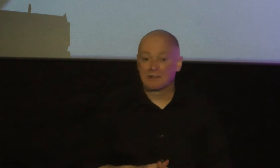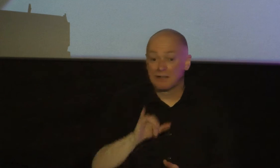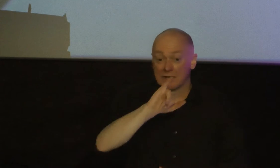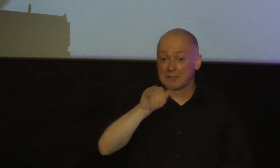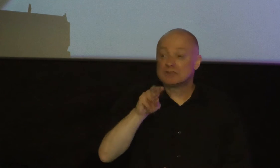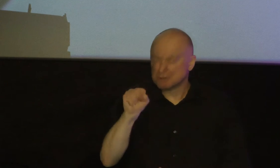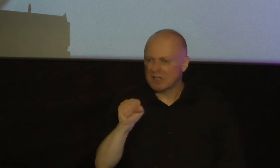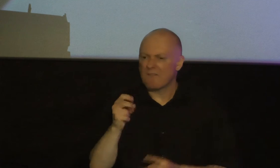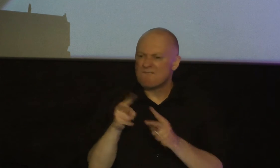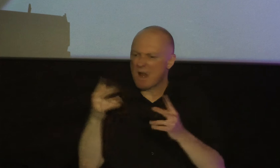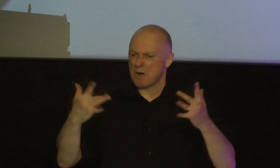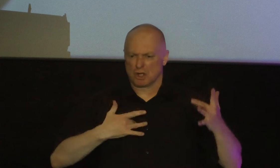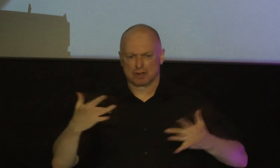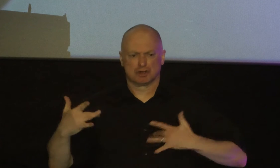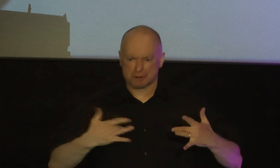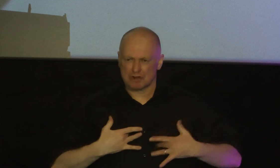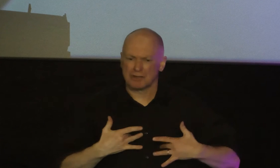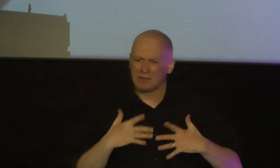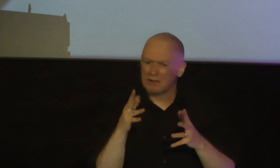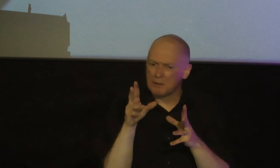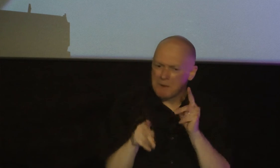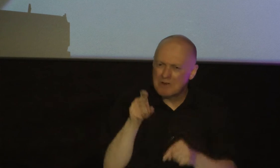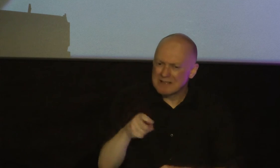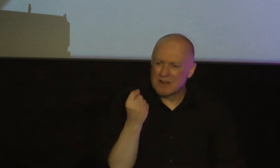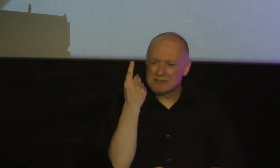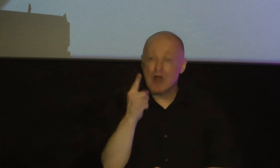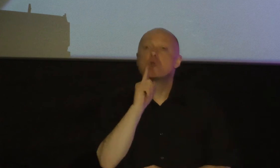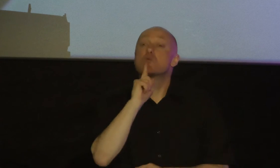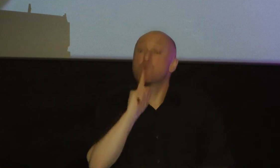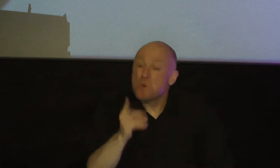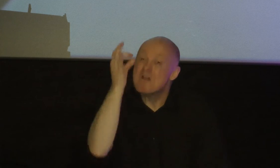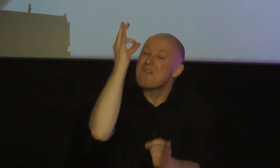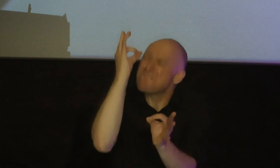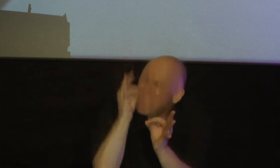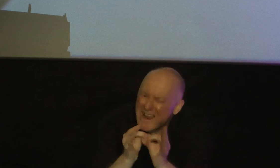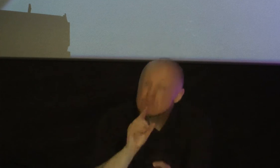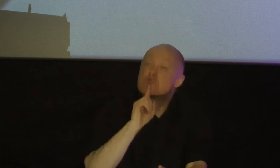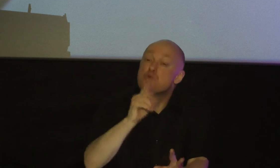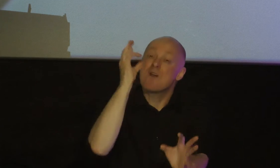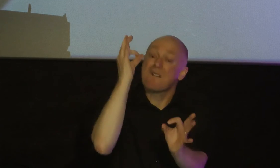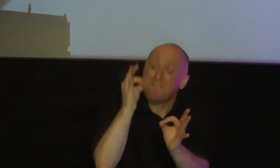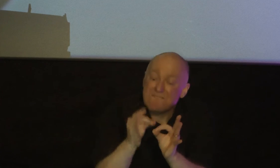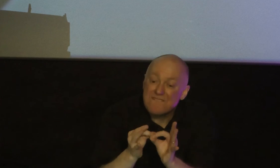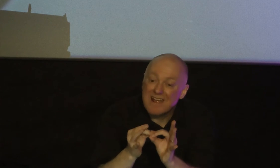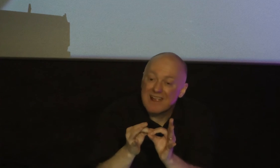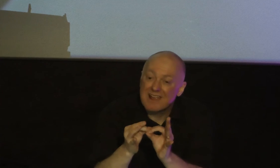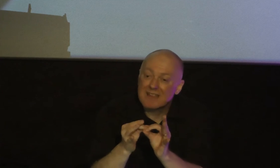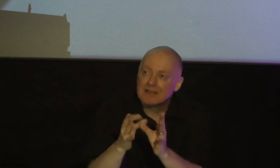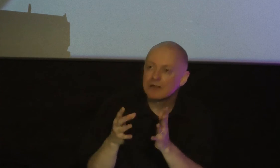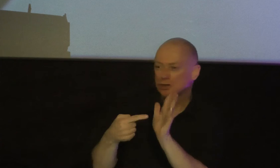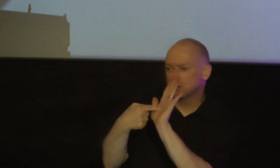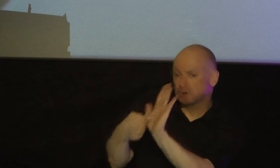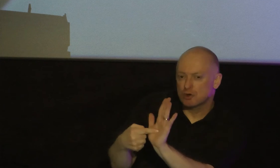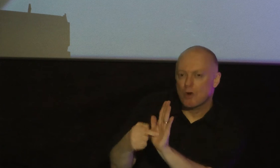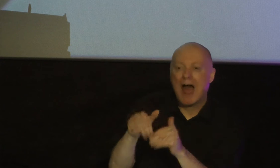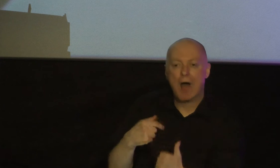is very concerned that his readers understand that real authentic faith is seen in the way that we speak and act